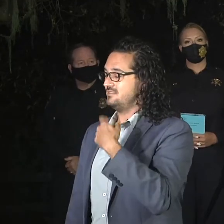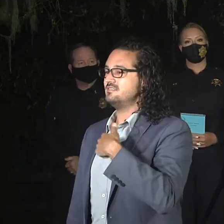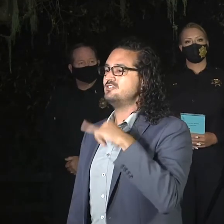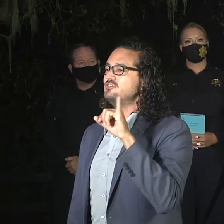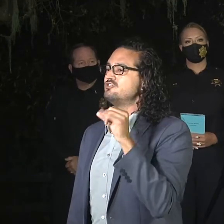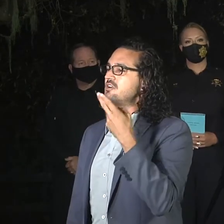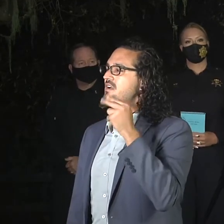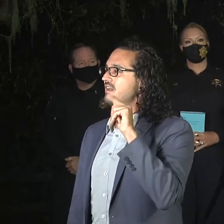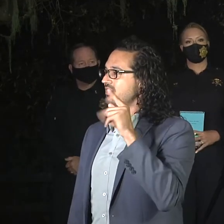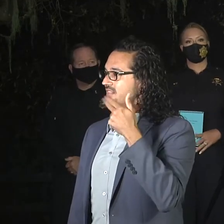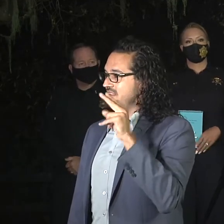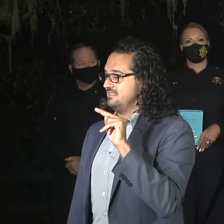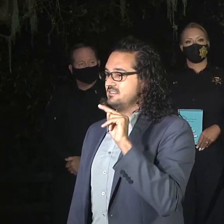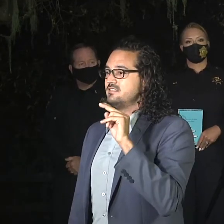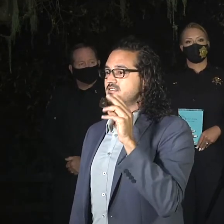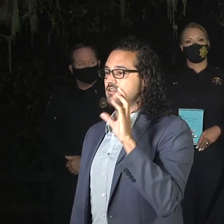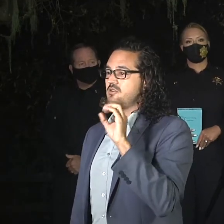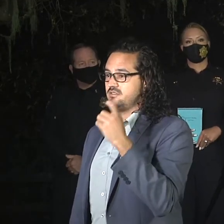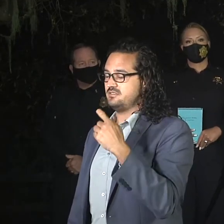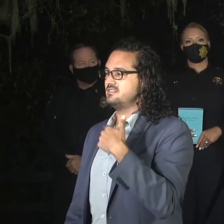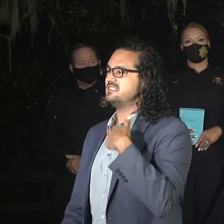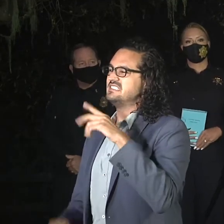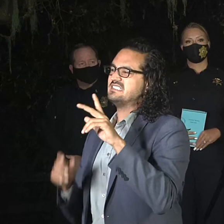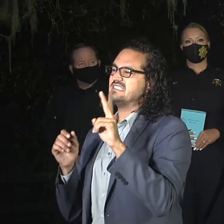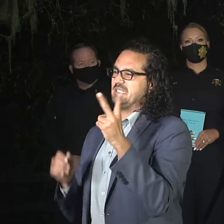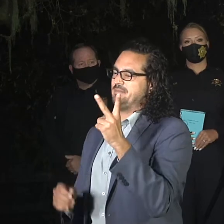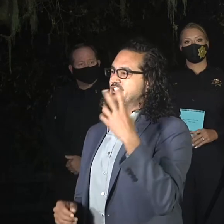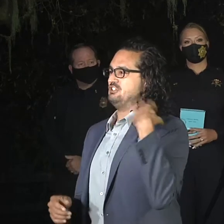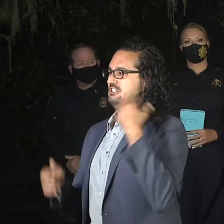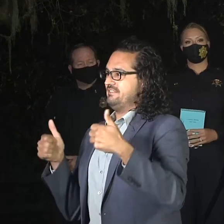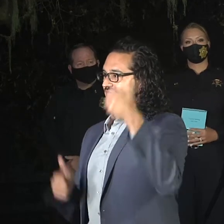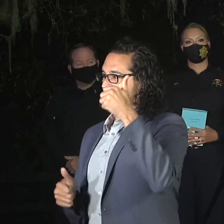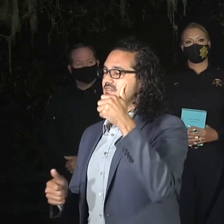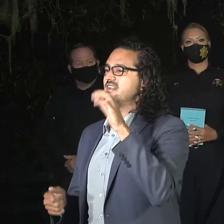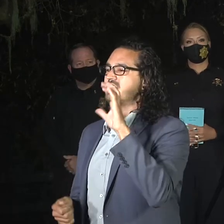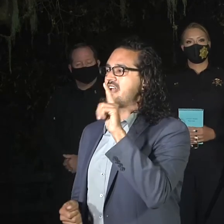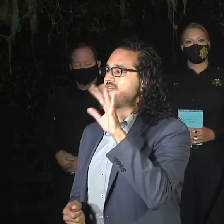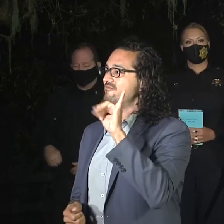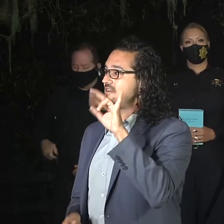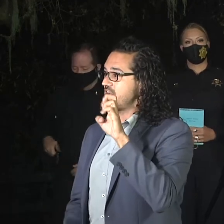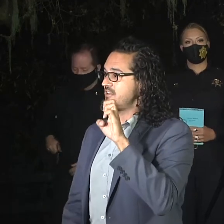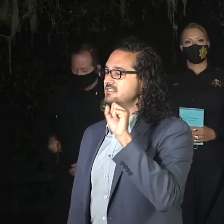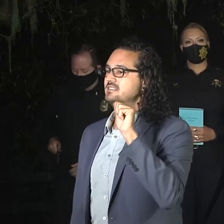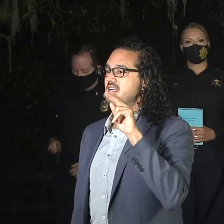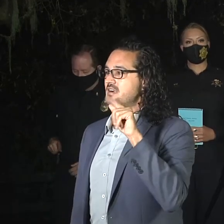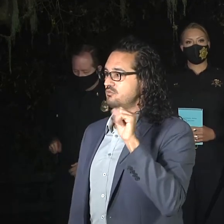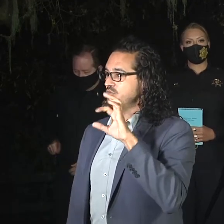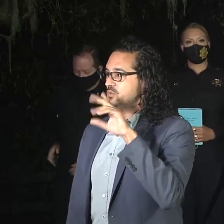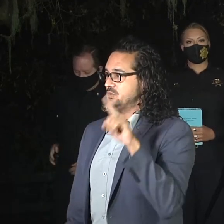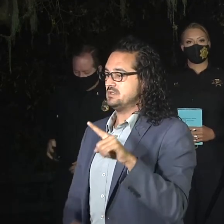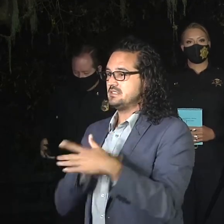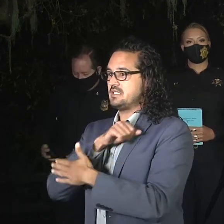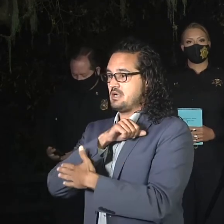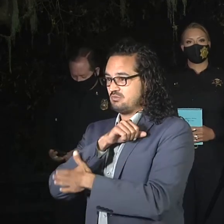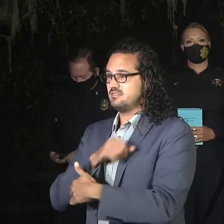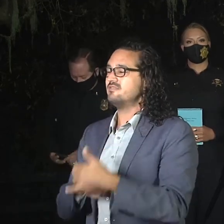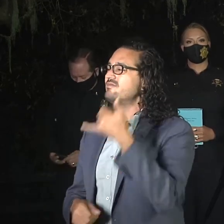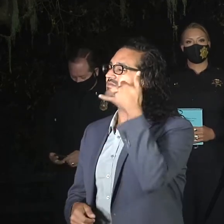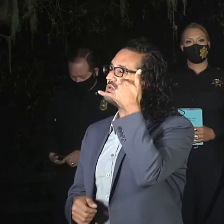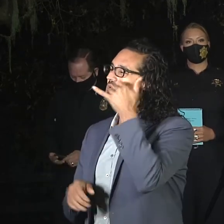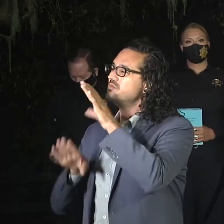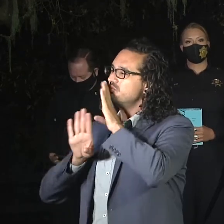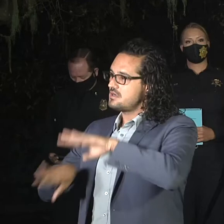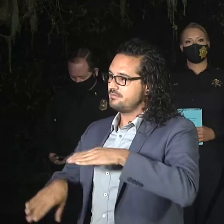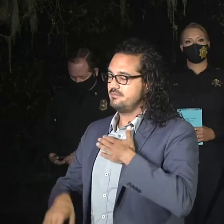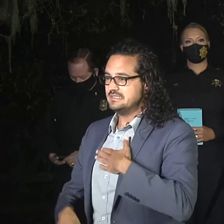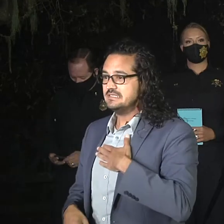Mateo Santa Cruz unit and line officer on the incident. As always, if you could just mute your telephones and any devices you might have and take